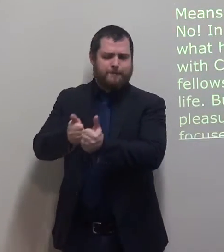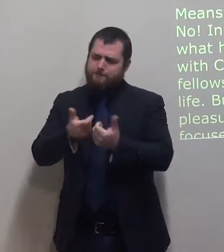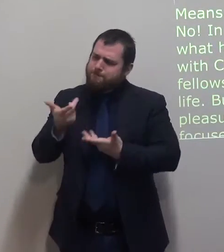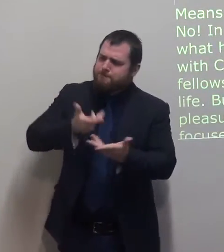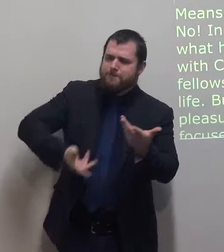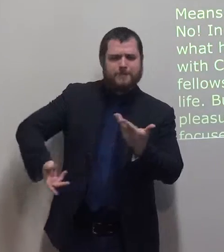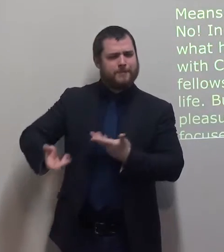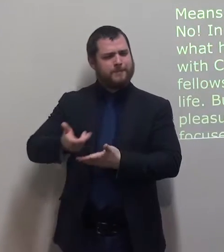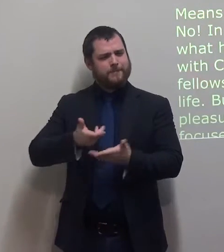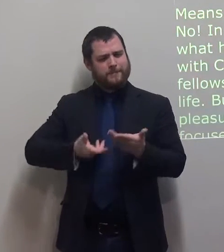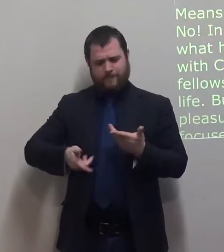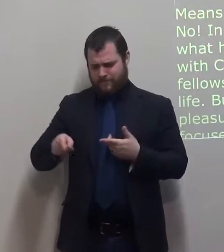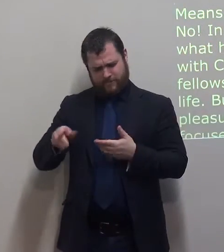He had great joy in his life